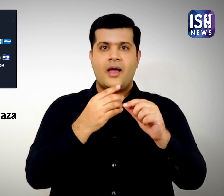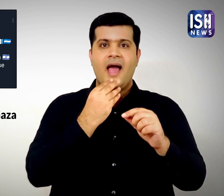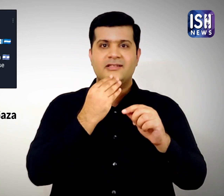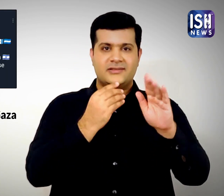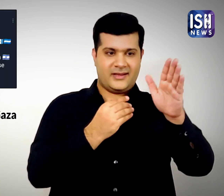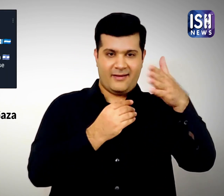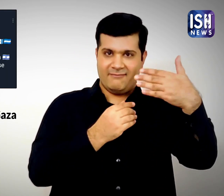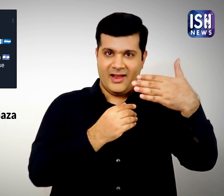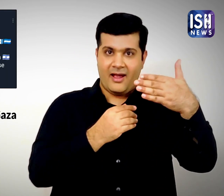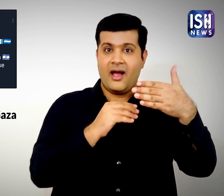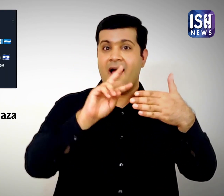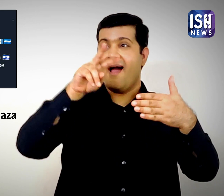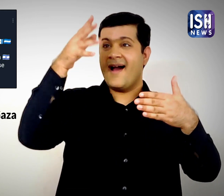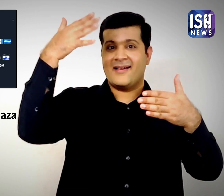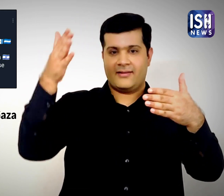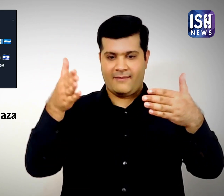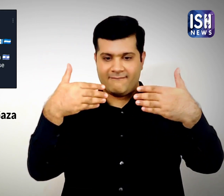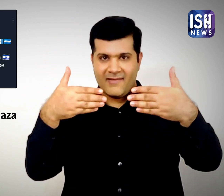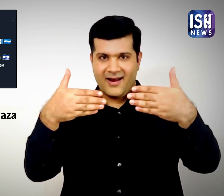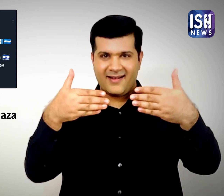He had included the flags of these countries.